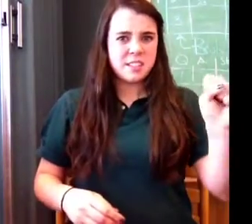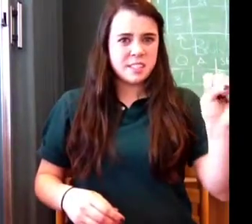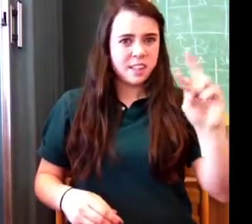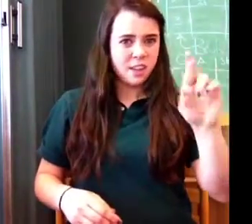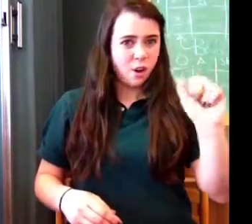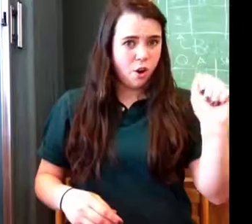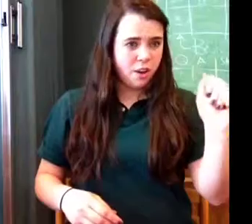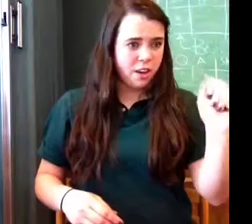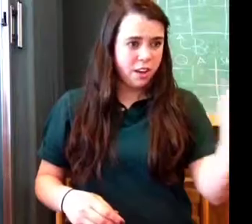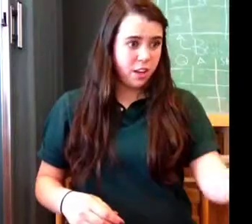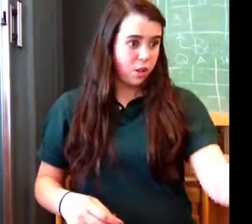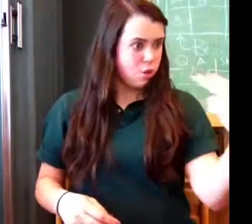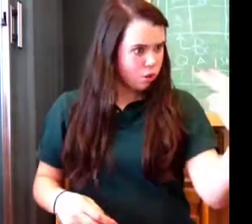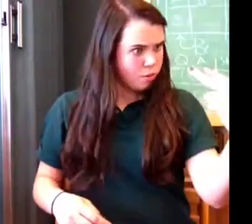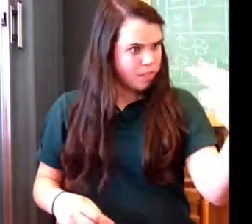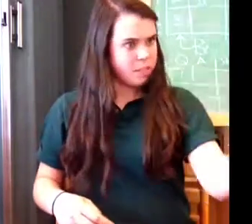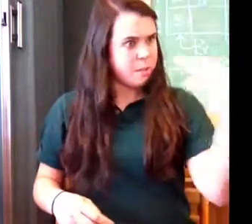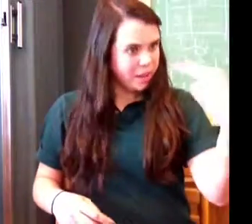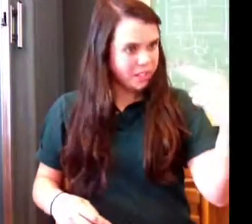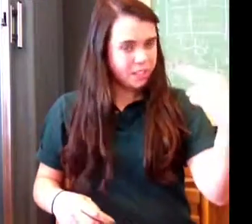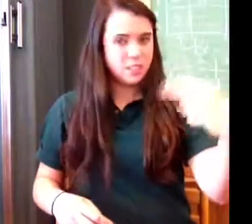3 2 3